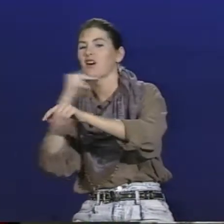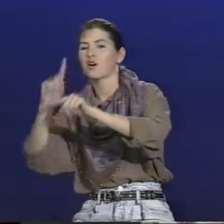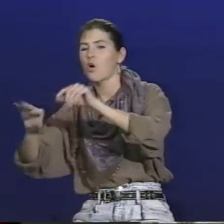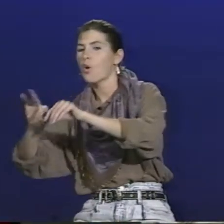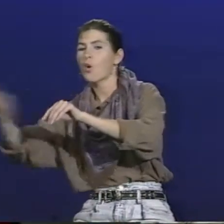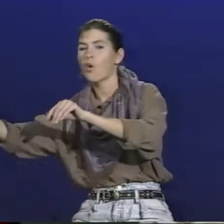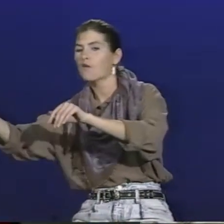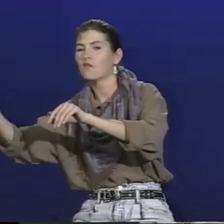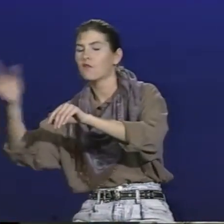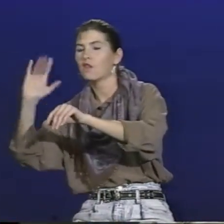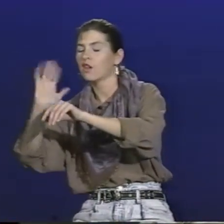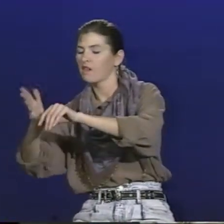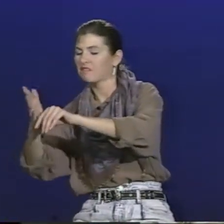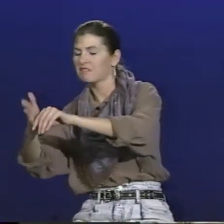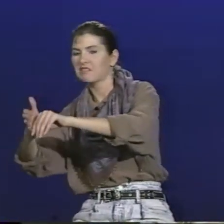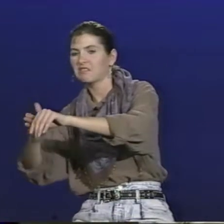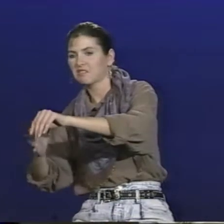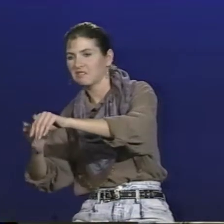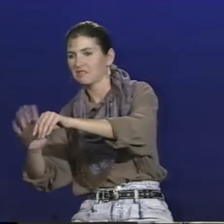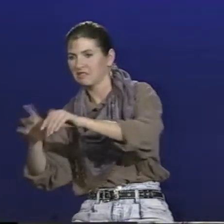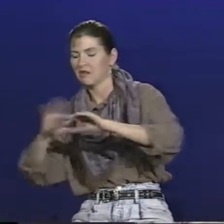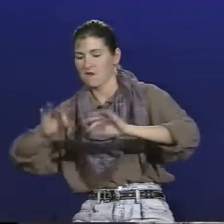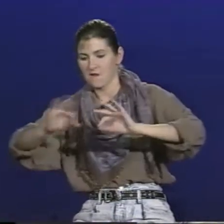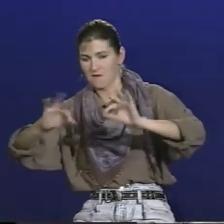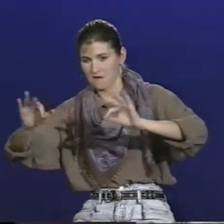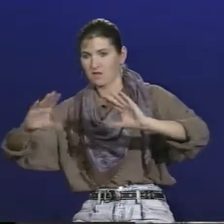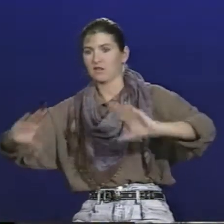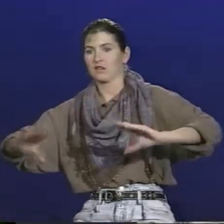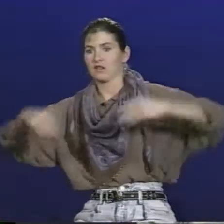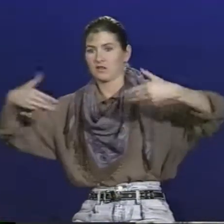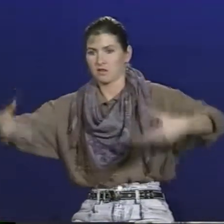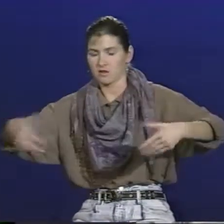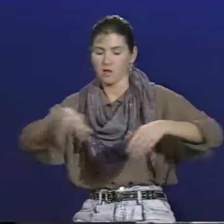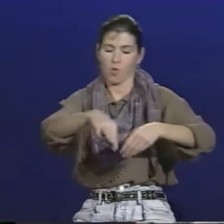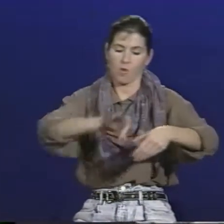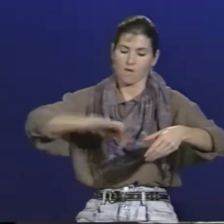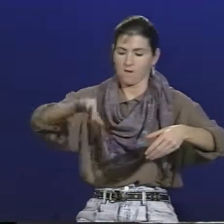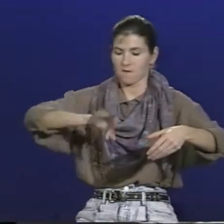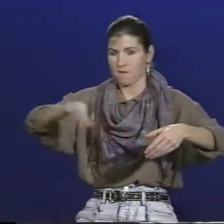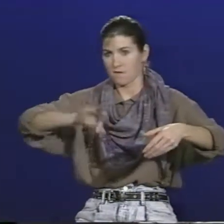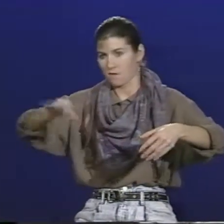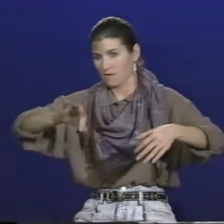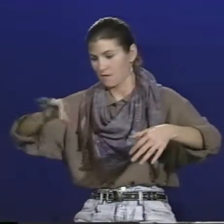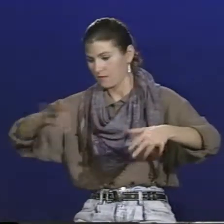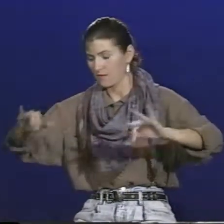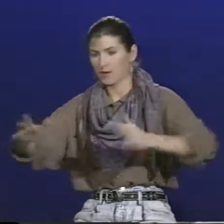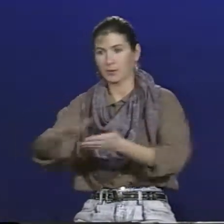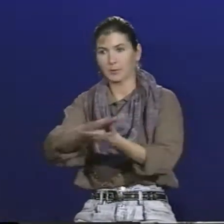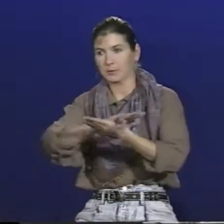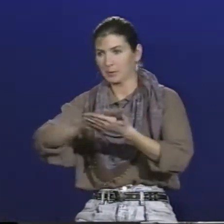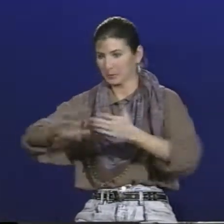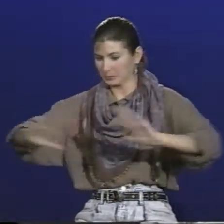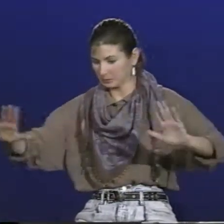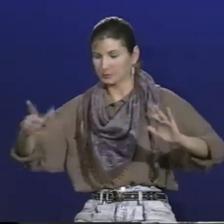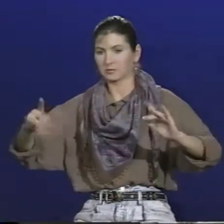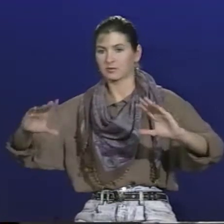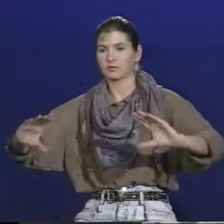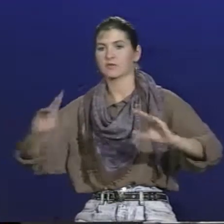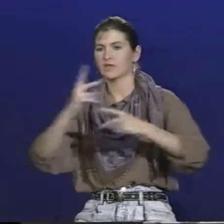You can't get the skin off the tail so just leave it and you can cut that off. Then turn the fish over. Do the same on the other side until you have